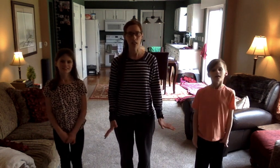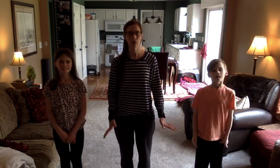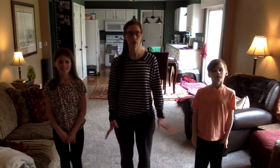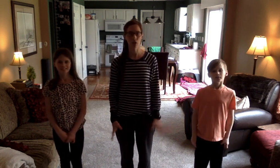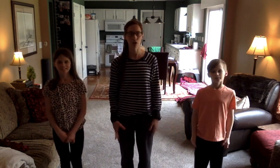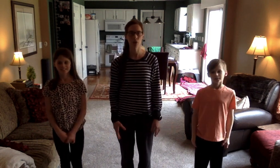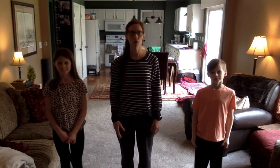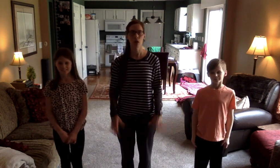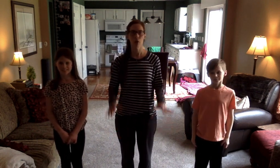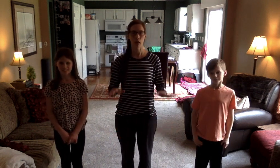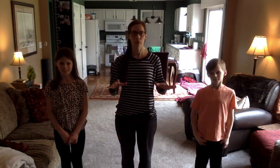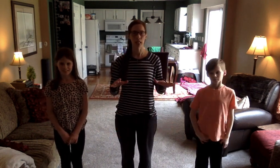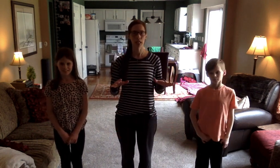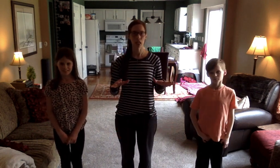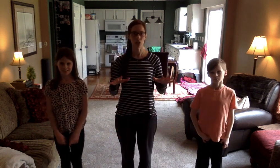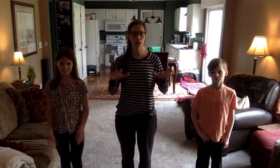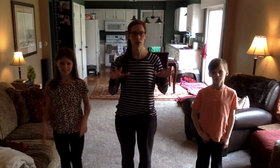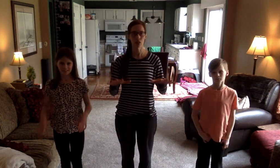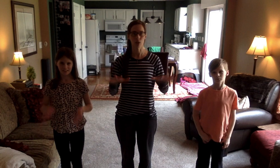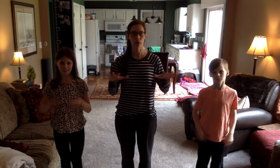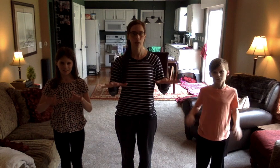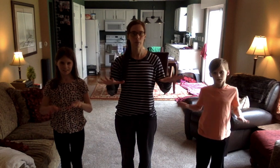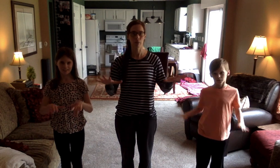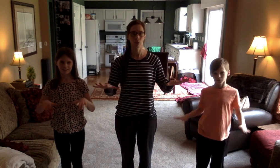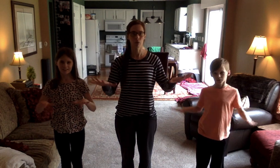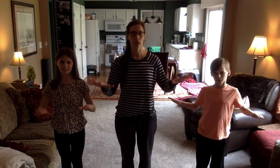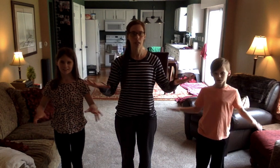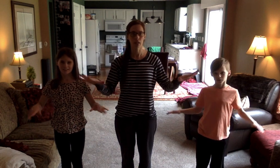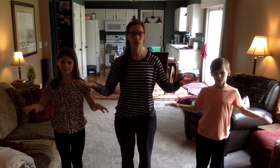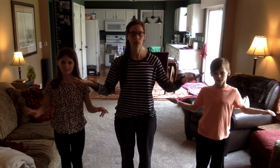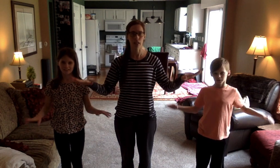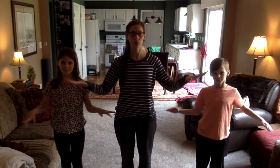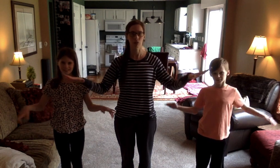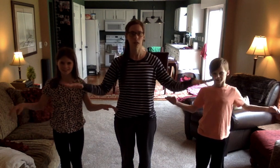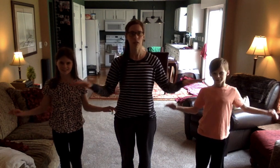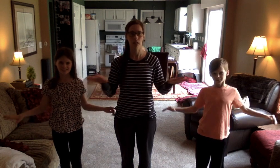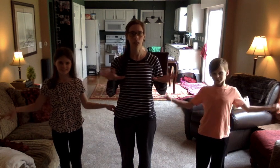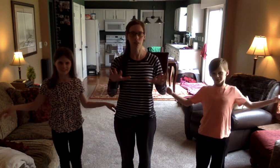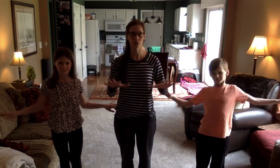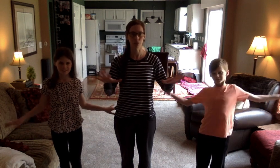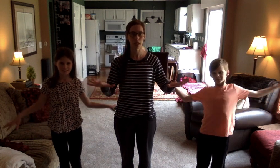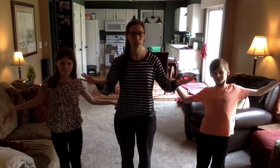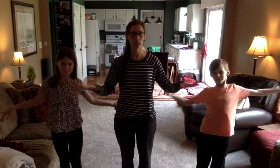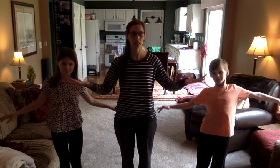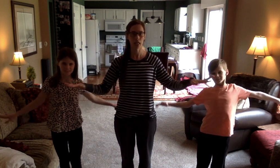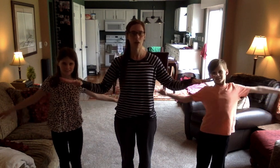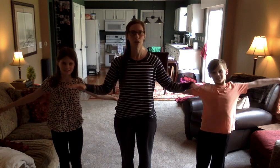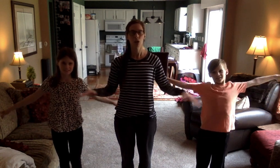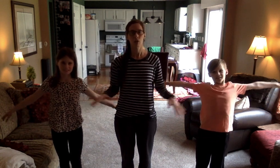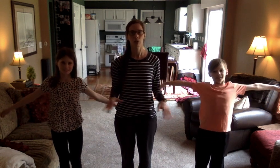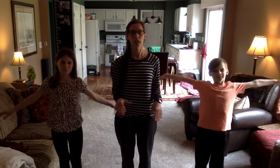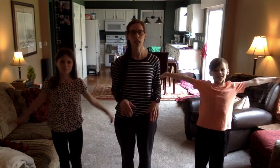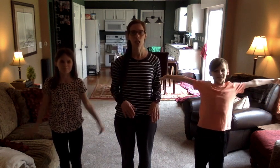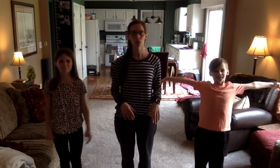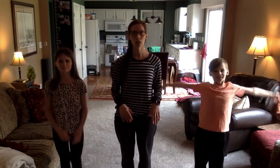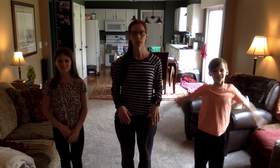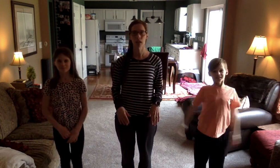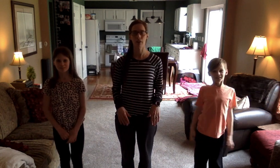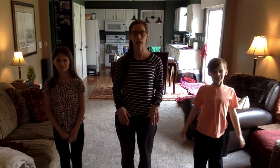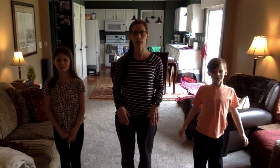heat flows by radiation. So we're going to move our hands out like the heat is radiating out. Radiation, and then